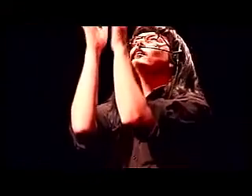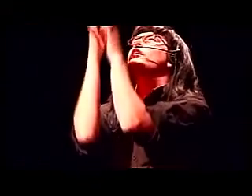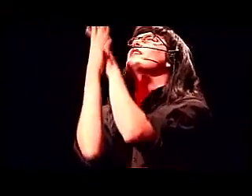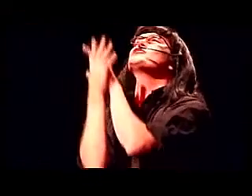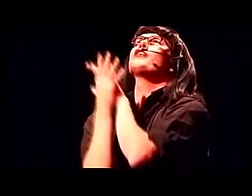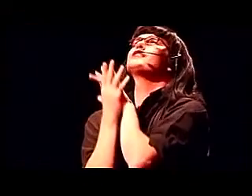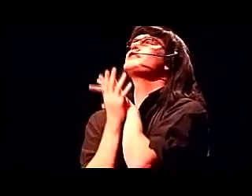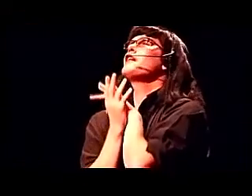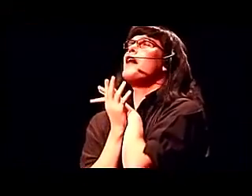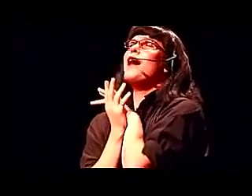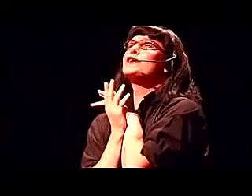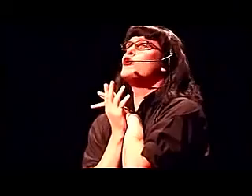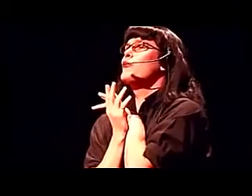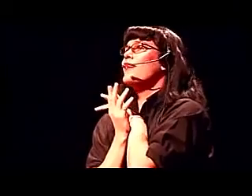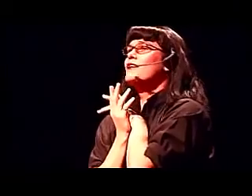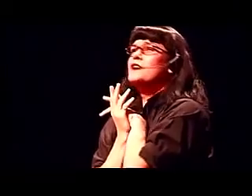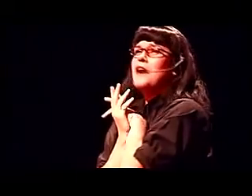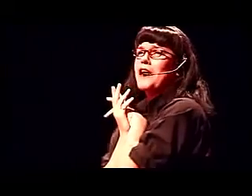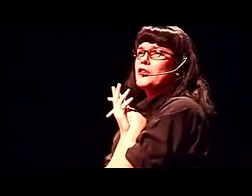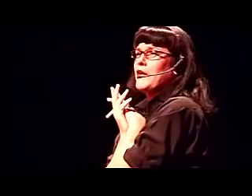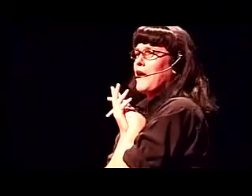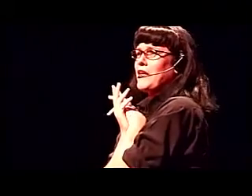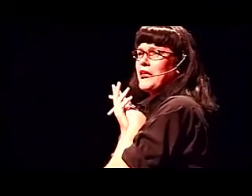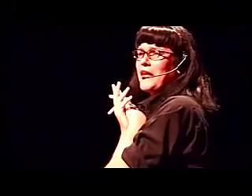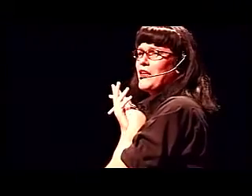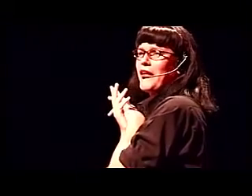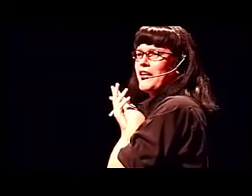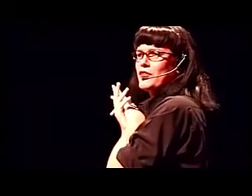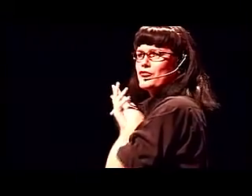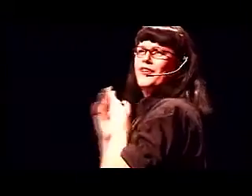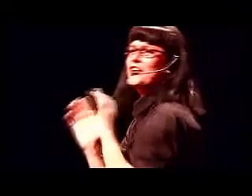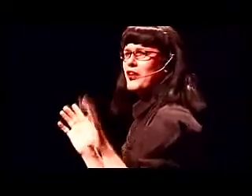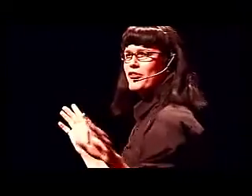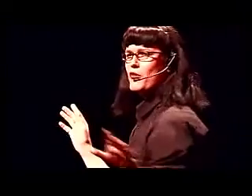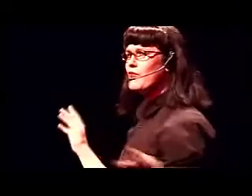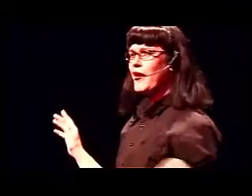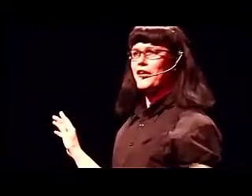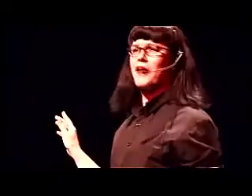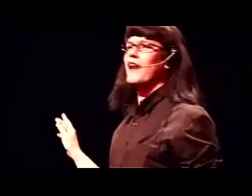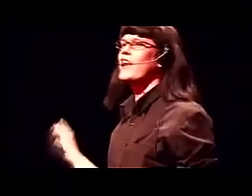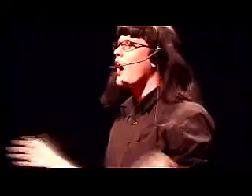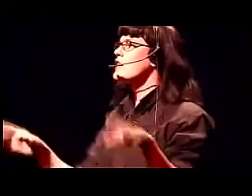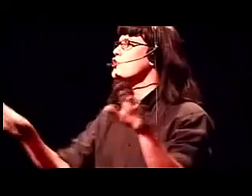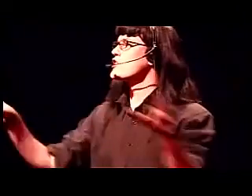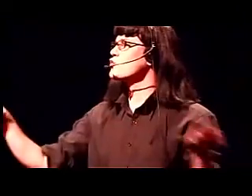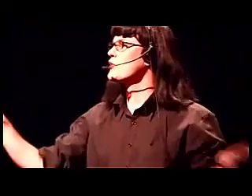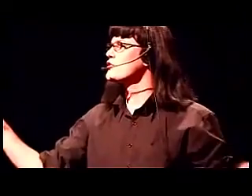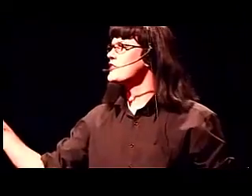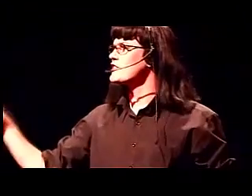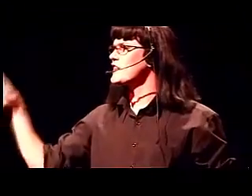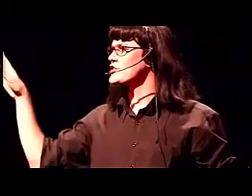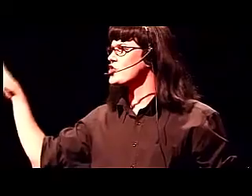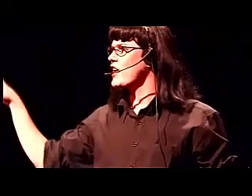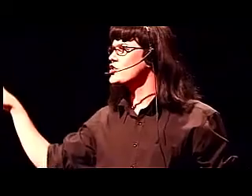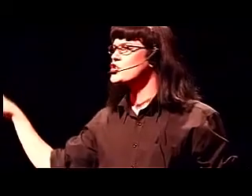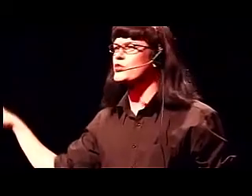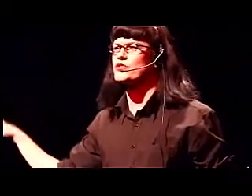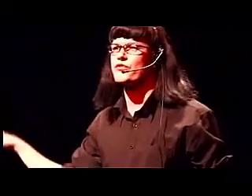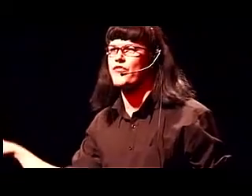You turned out to be like every other man in I saw this woman with this big change. was